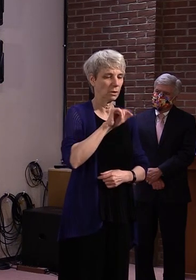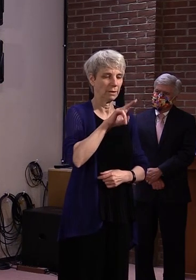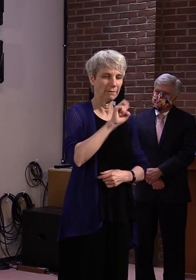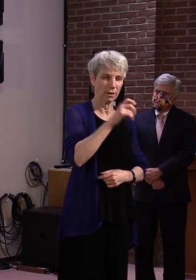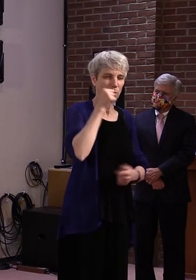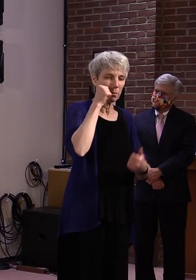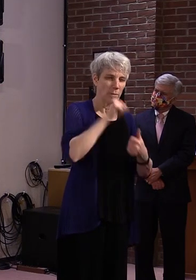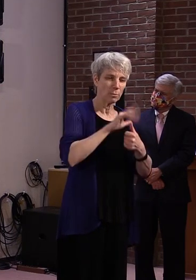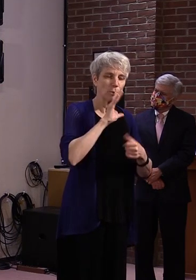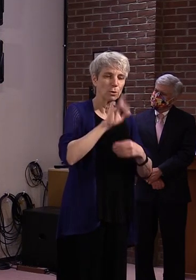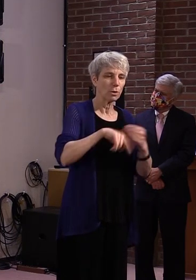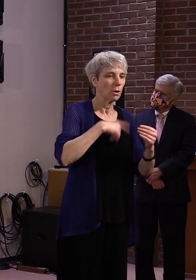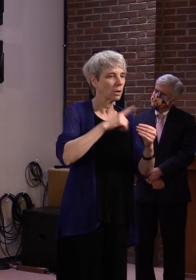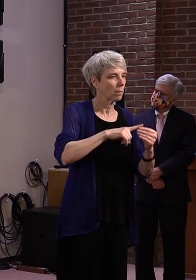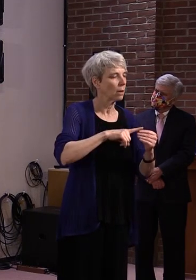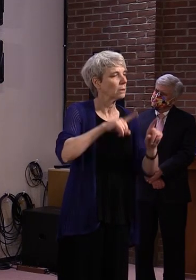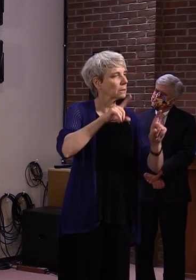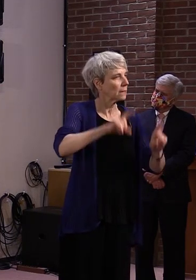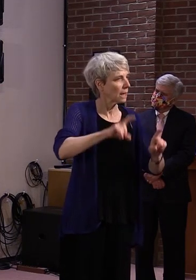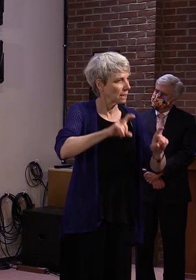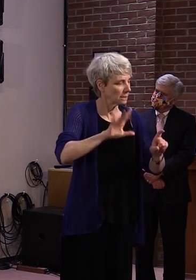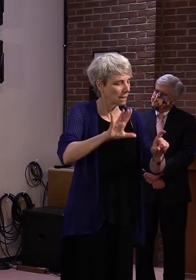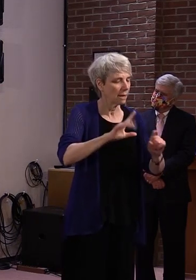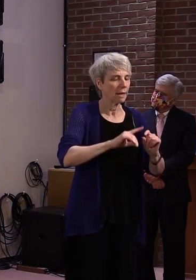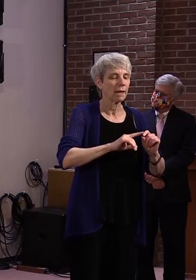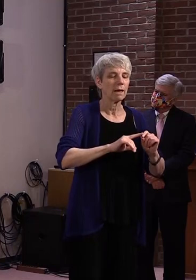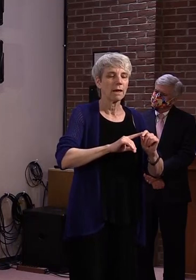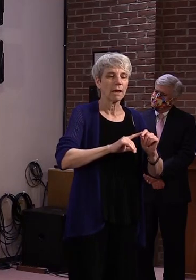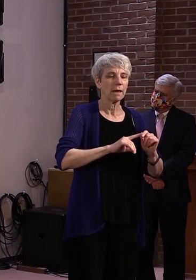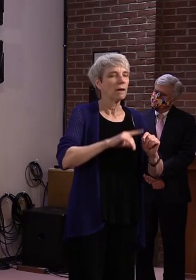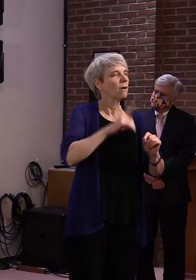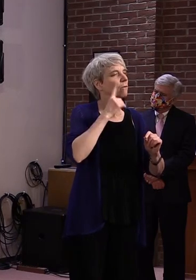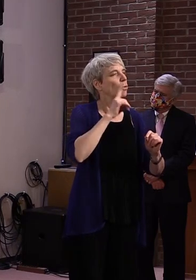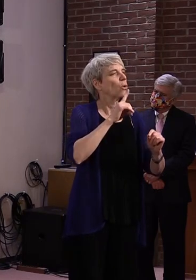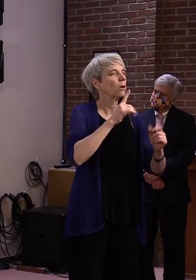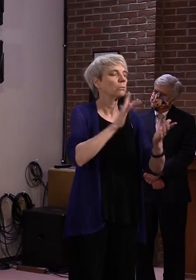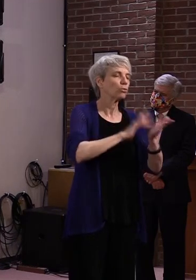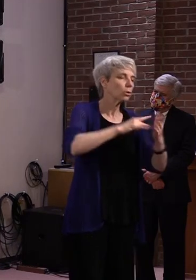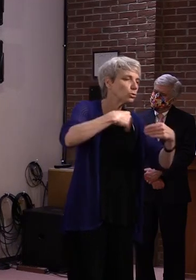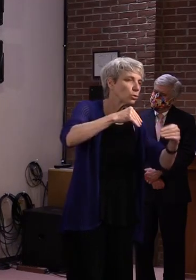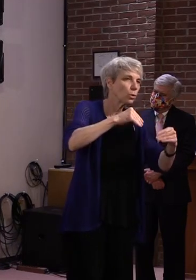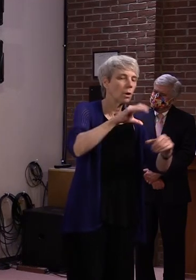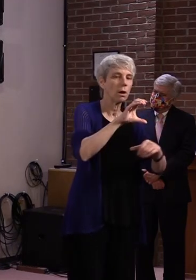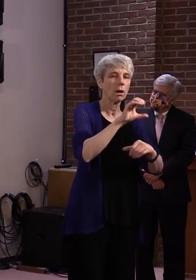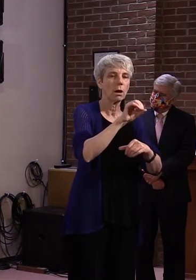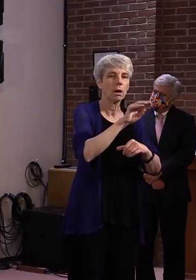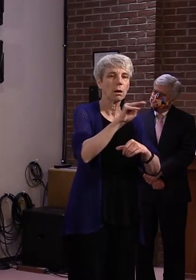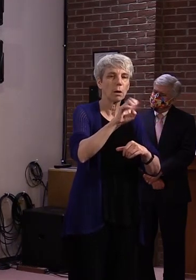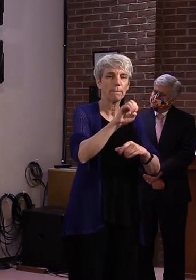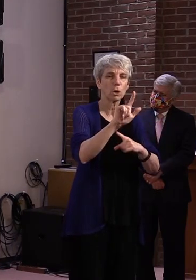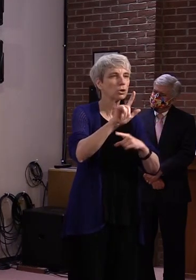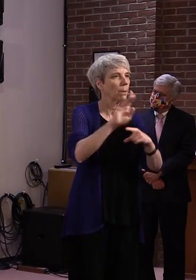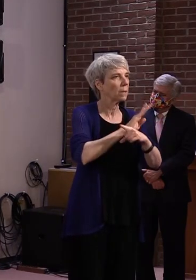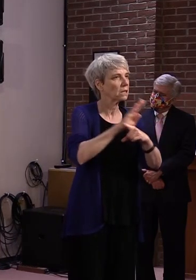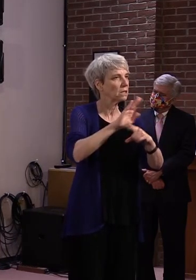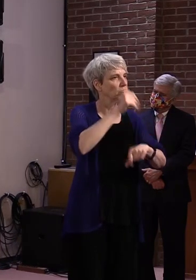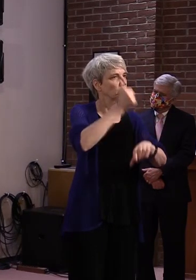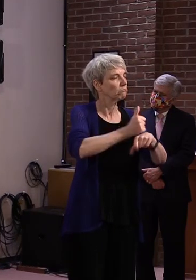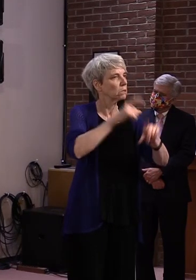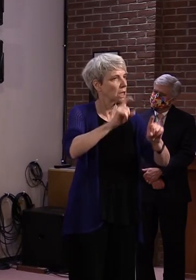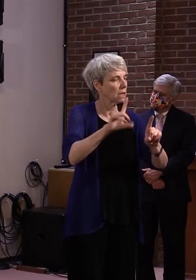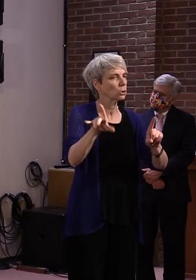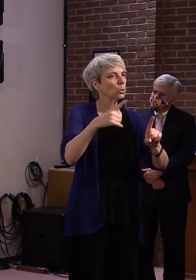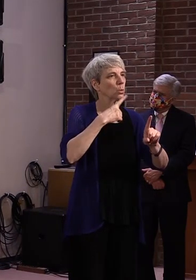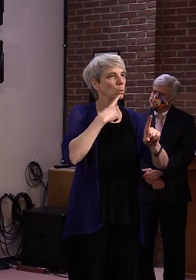where it was mentioned that the only commercial testing site that you were aware of